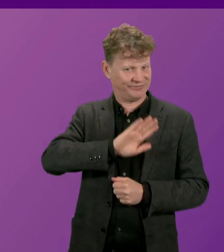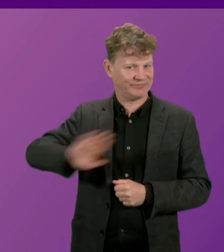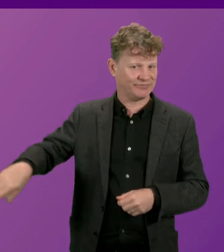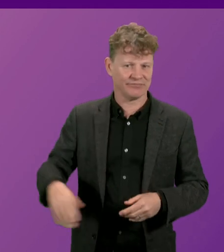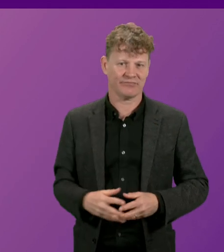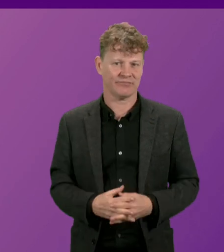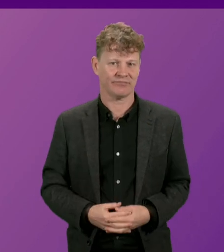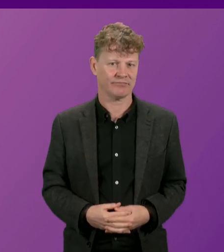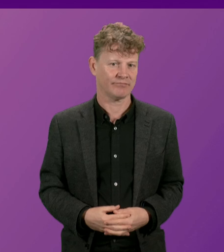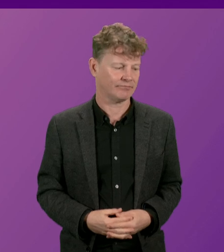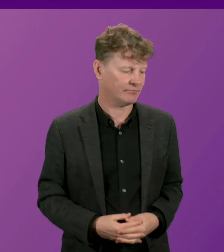Officer.